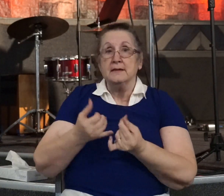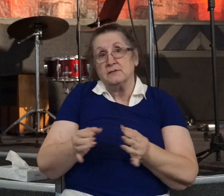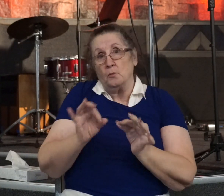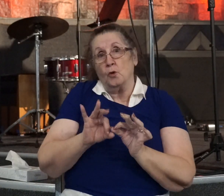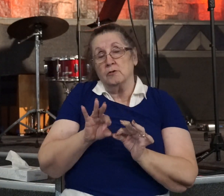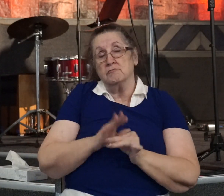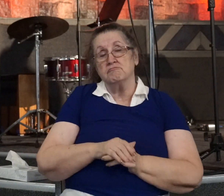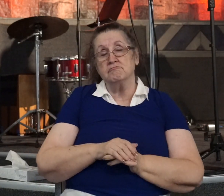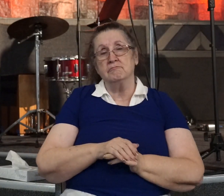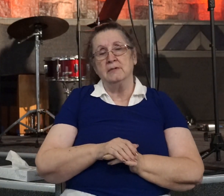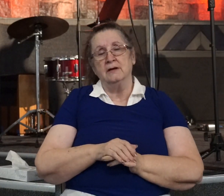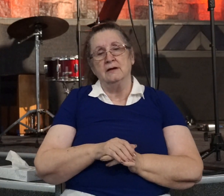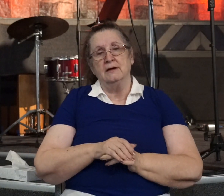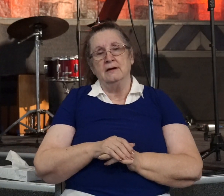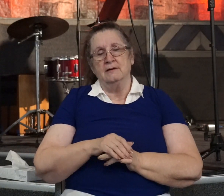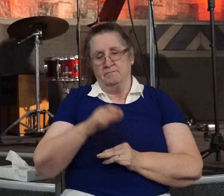And so, Ananias says, here I am, Lord.